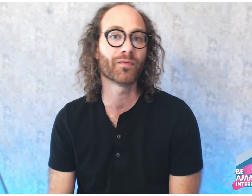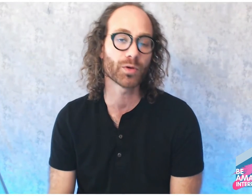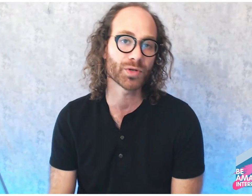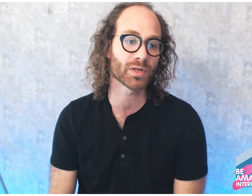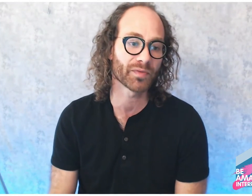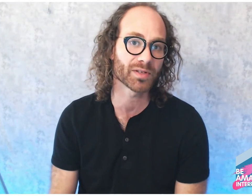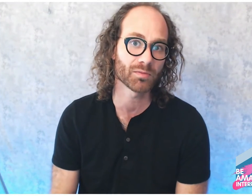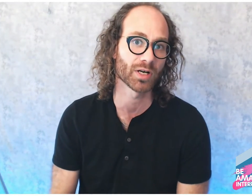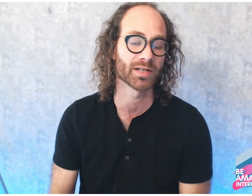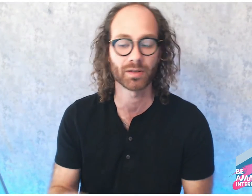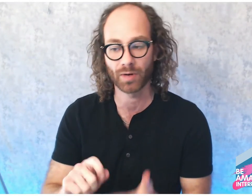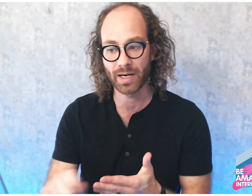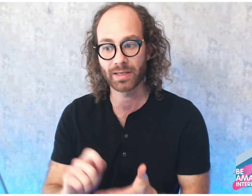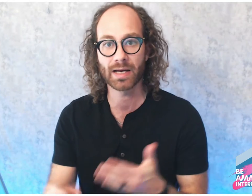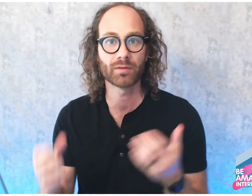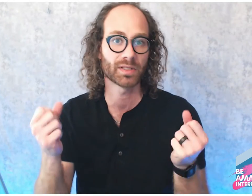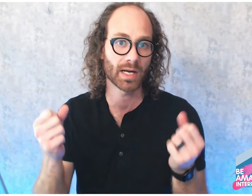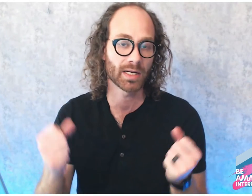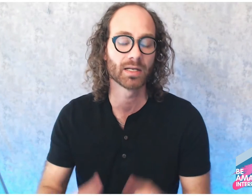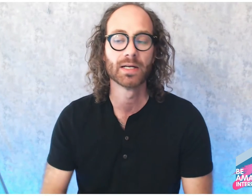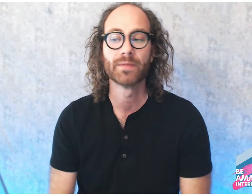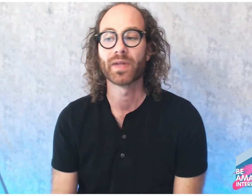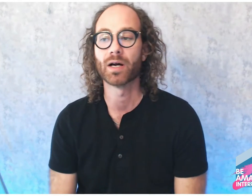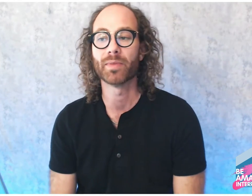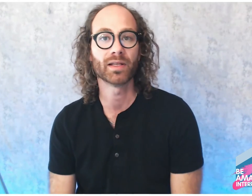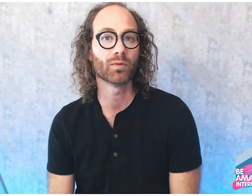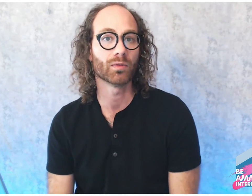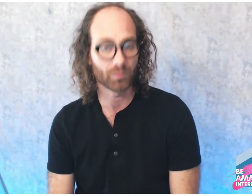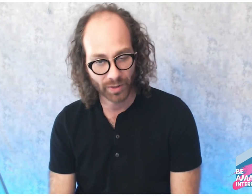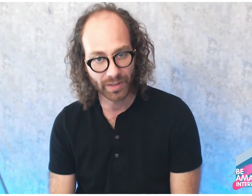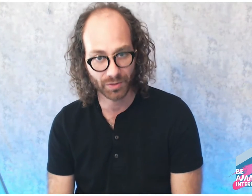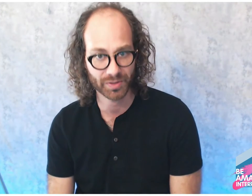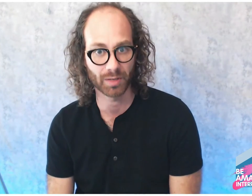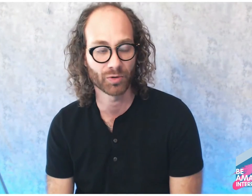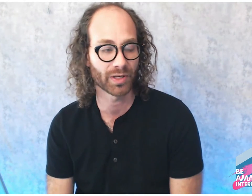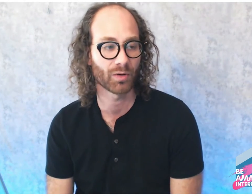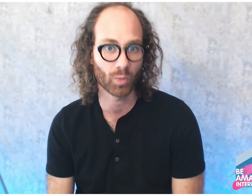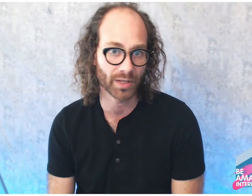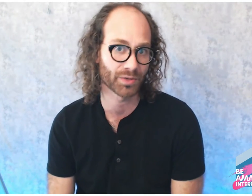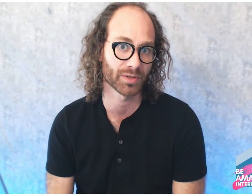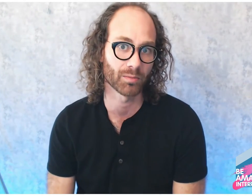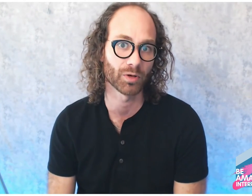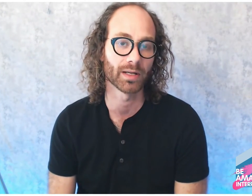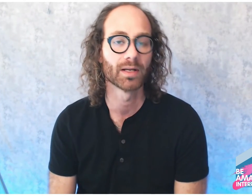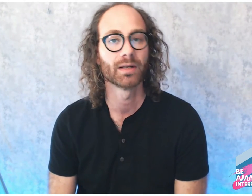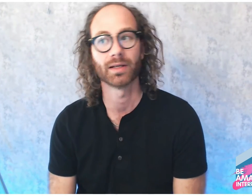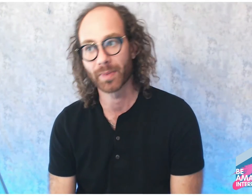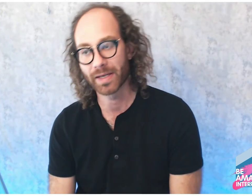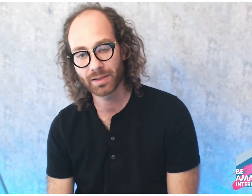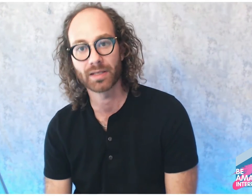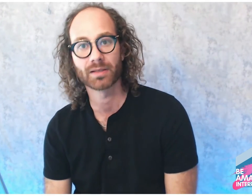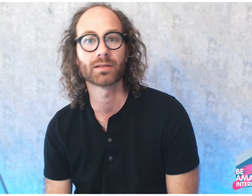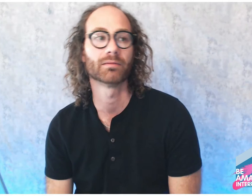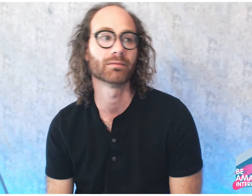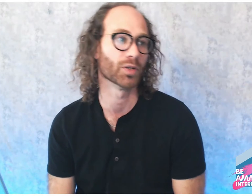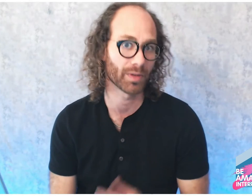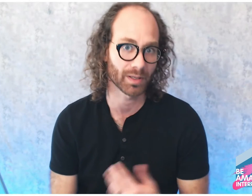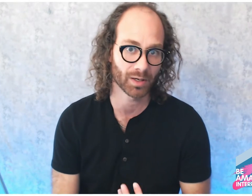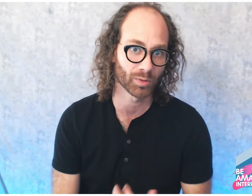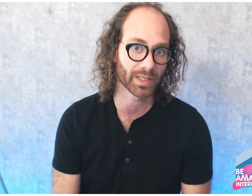yourself to summarize it. Write it down, sign it, and then read your summary or watch your summary. Did it make sense? Do you think that it really covered